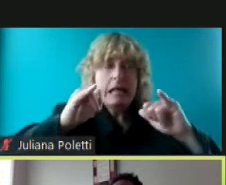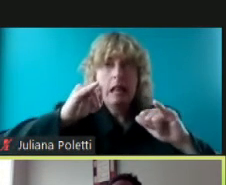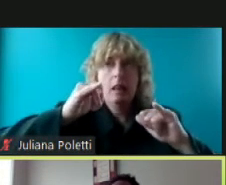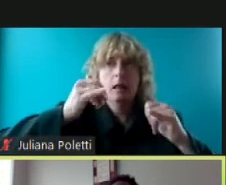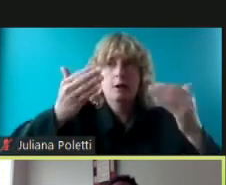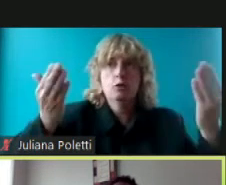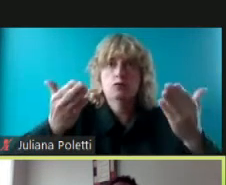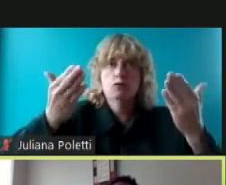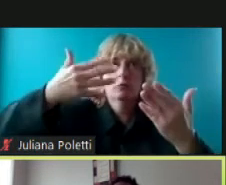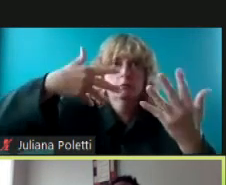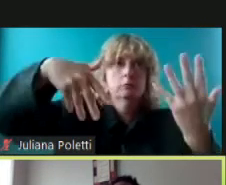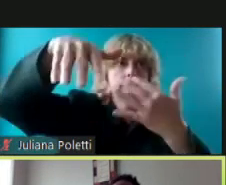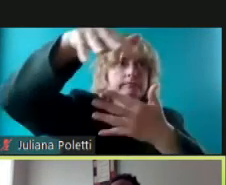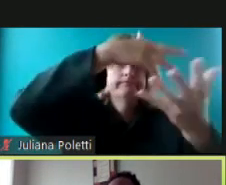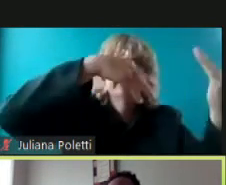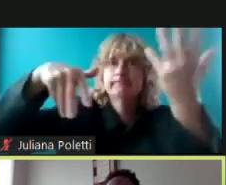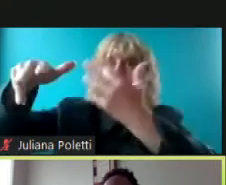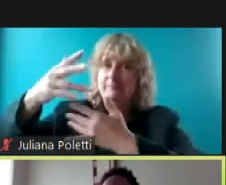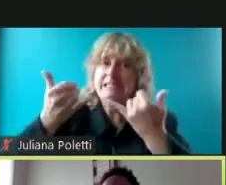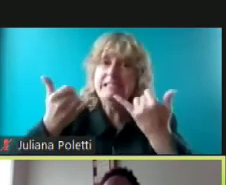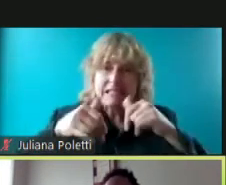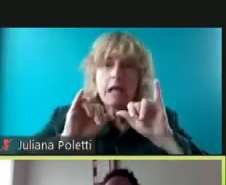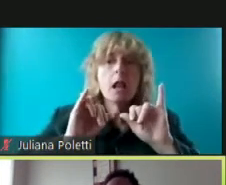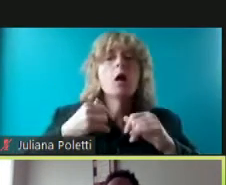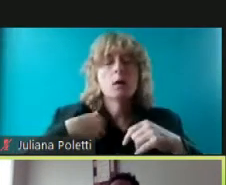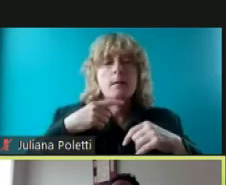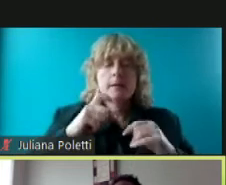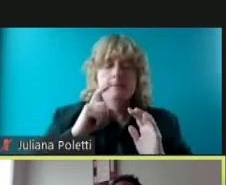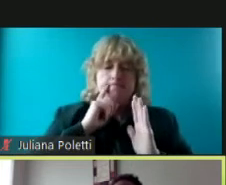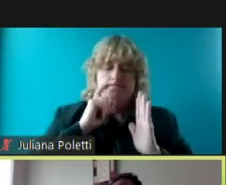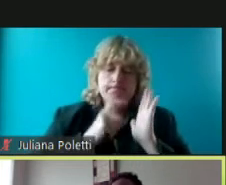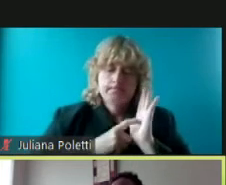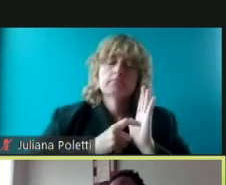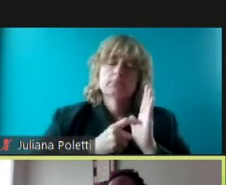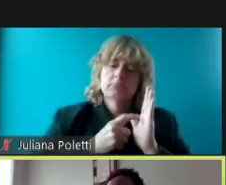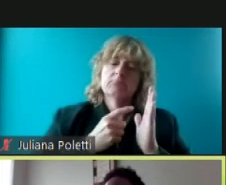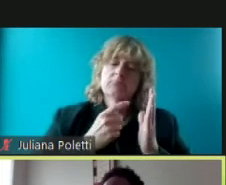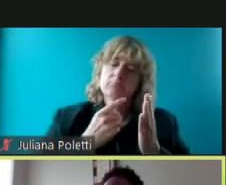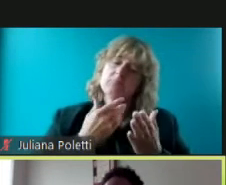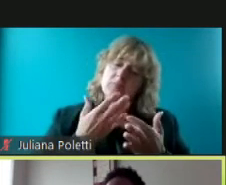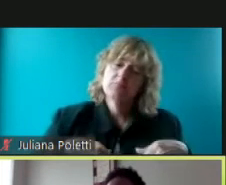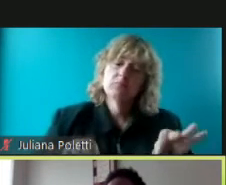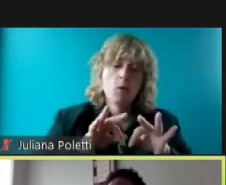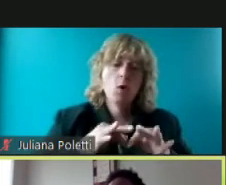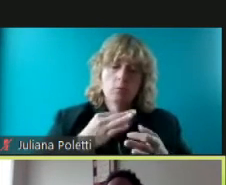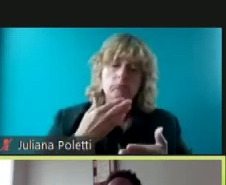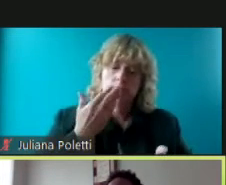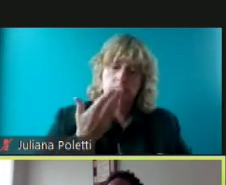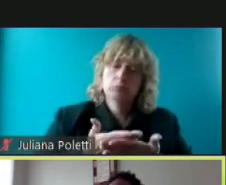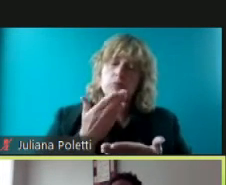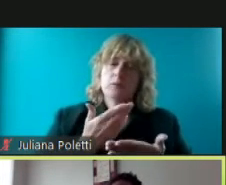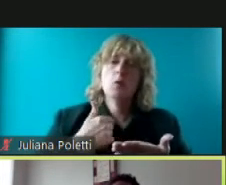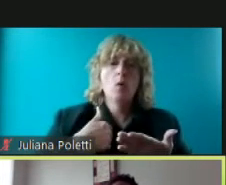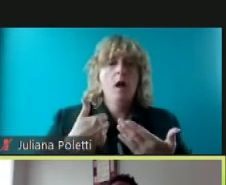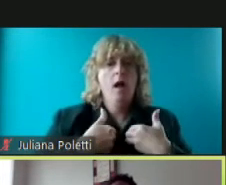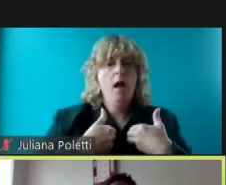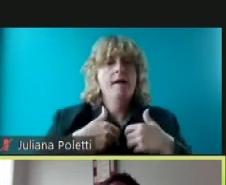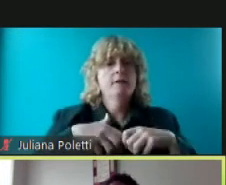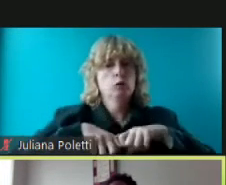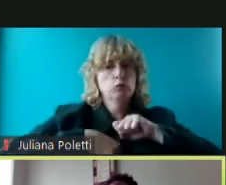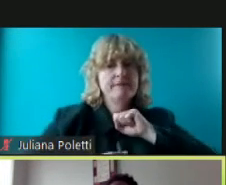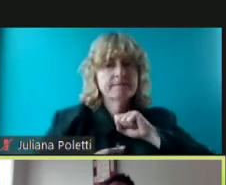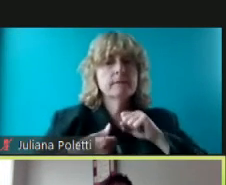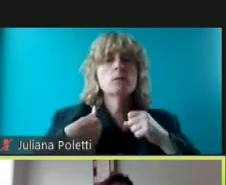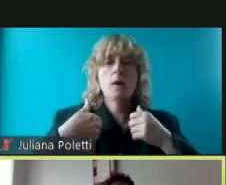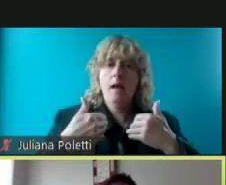recognize and validate what grief we have right now we need to connect with nature take breaks from the news